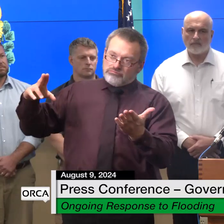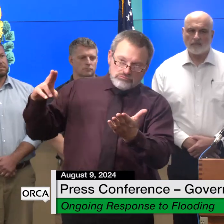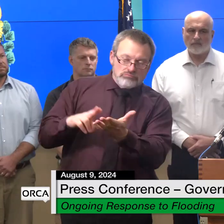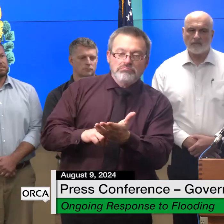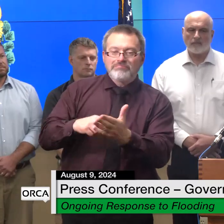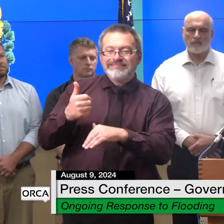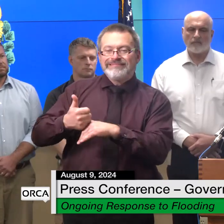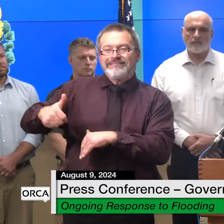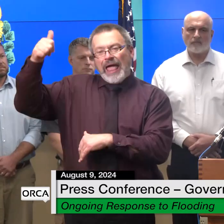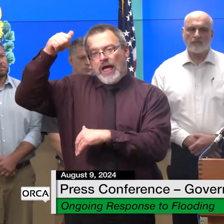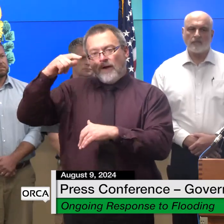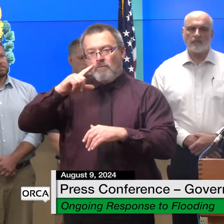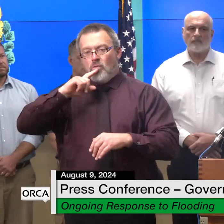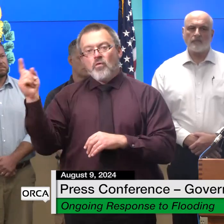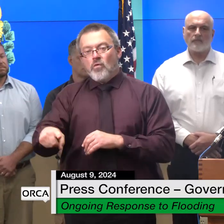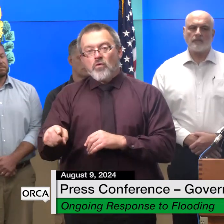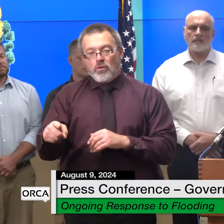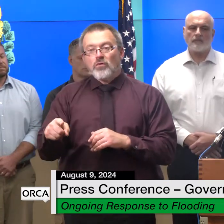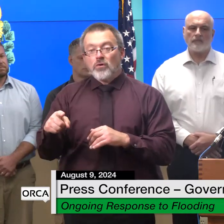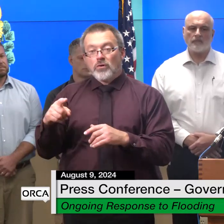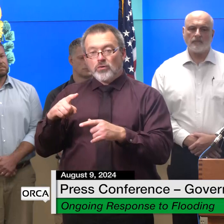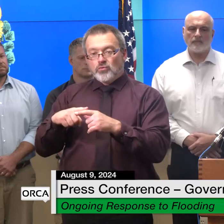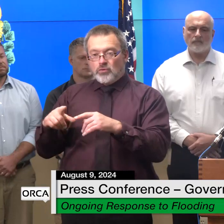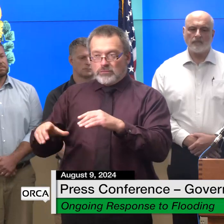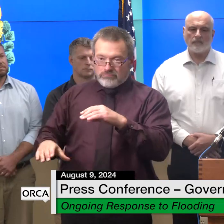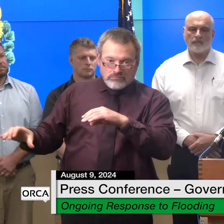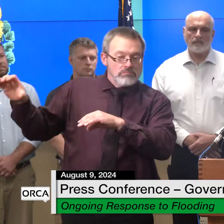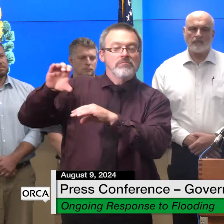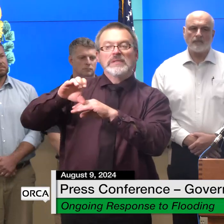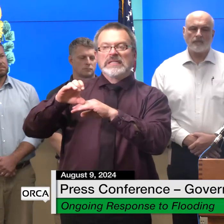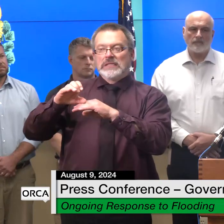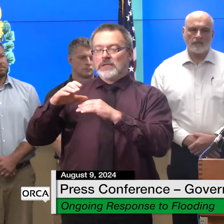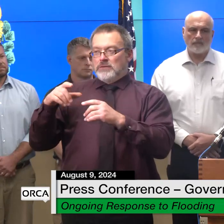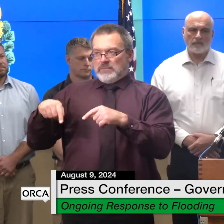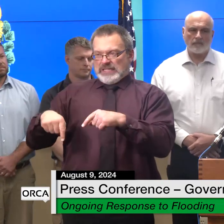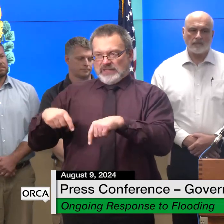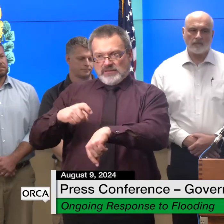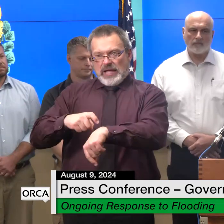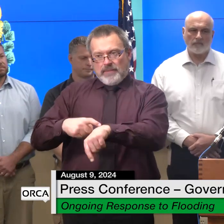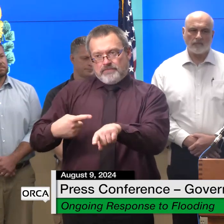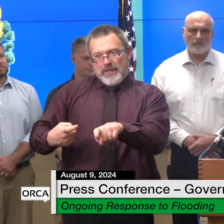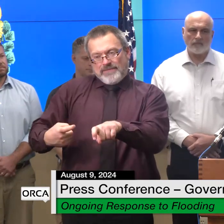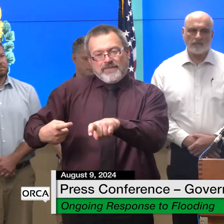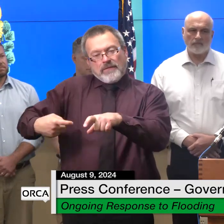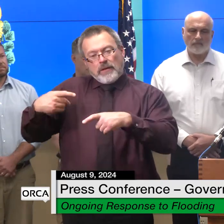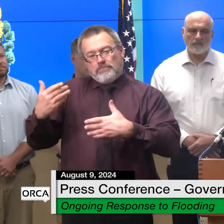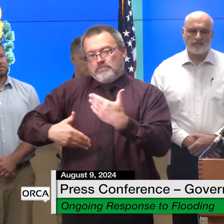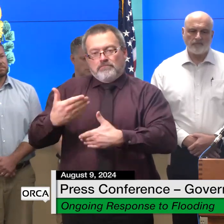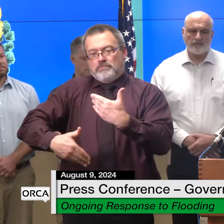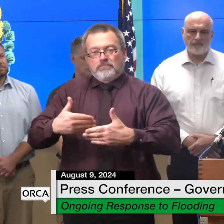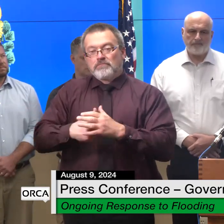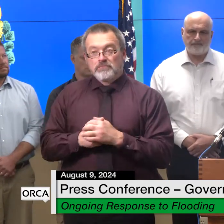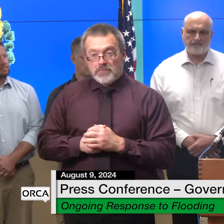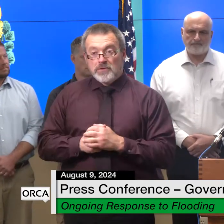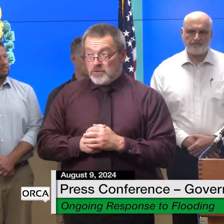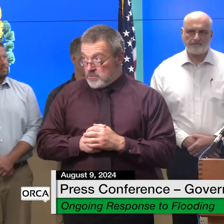regulatory requirements to help expedite this work with that i'll turn over to commissioner morrison